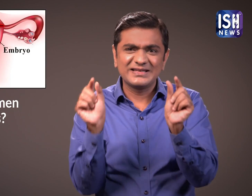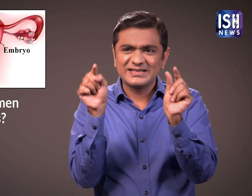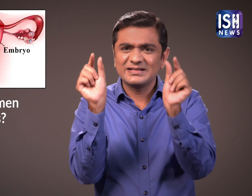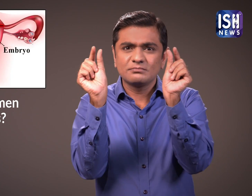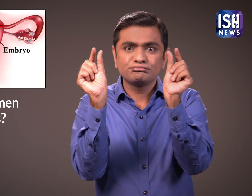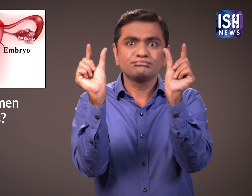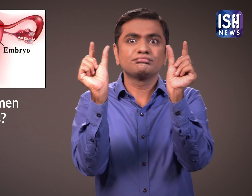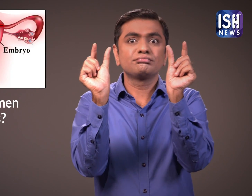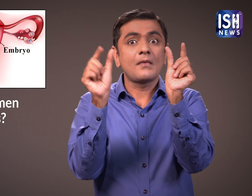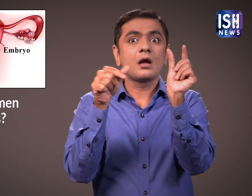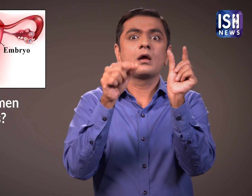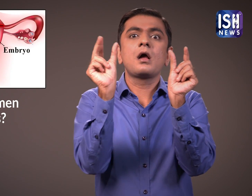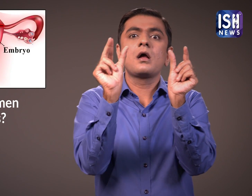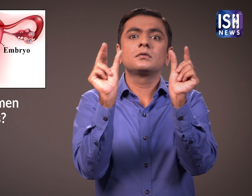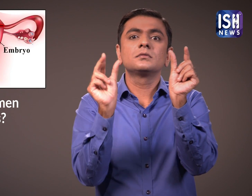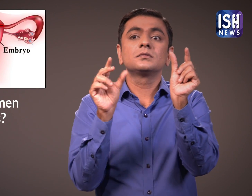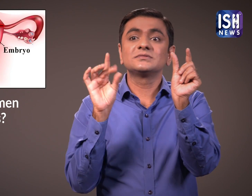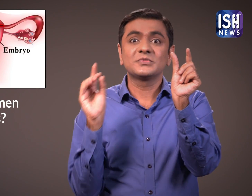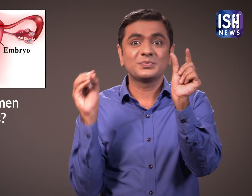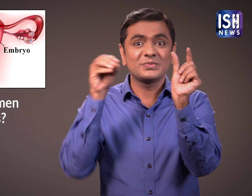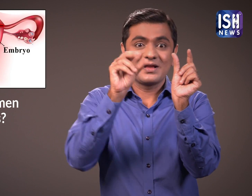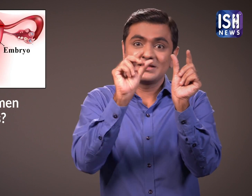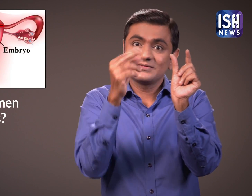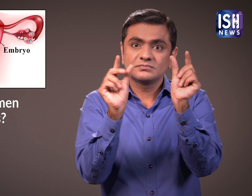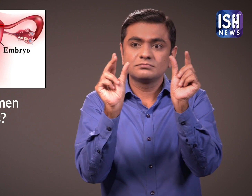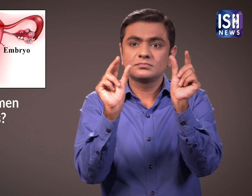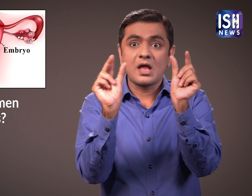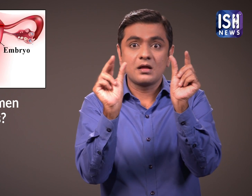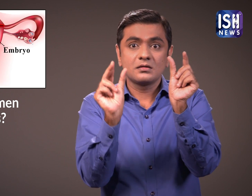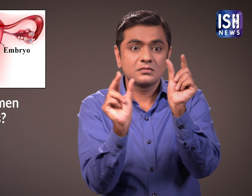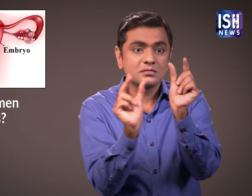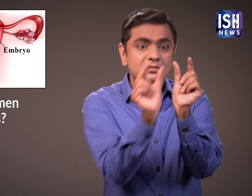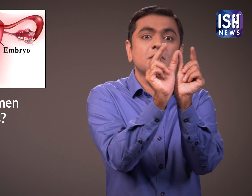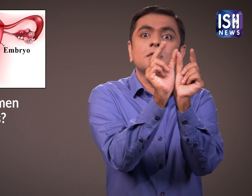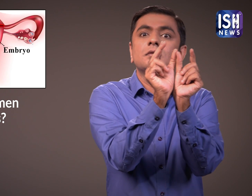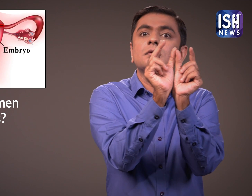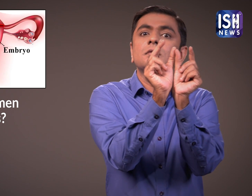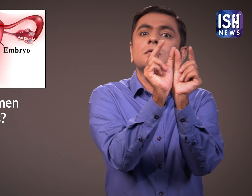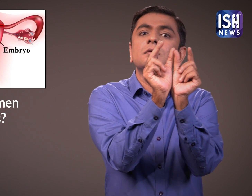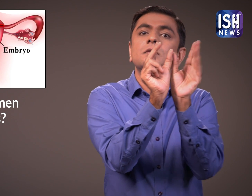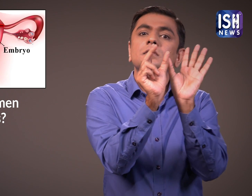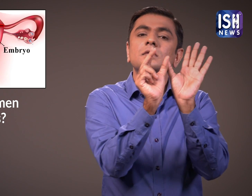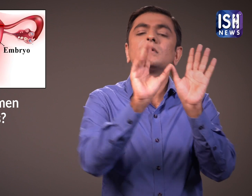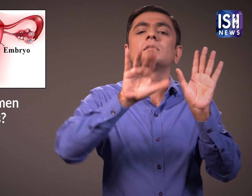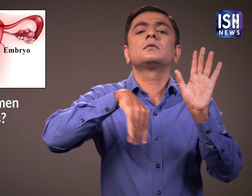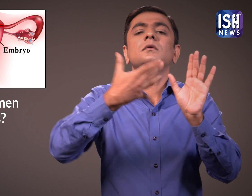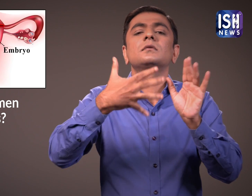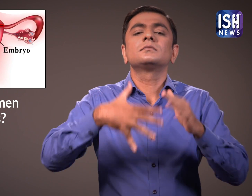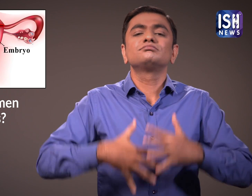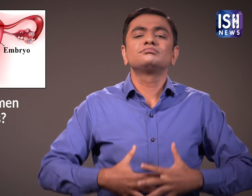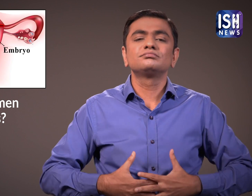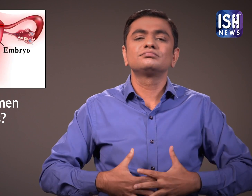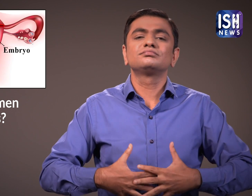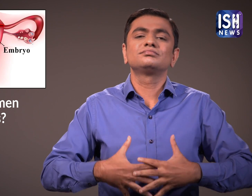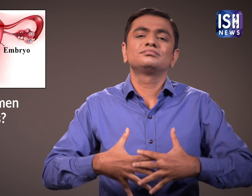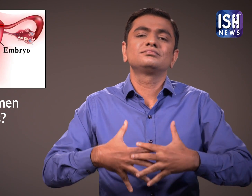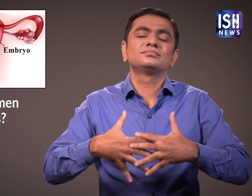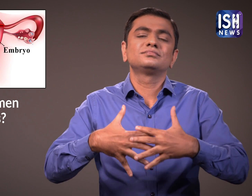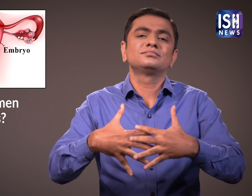The uterus wall then thickens and the fertilised egg attaches to the wall. This is how a woman